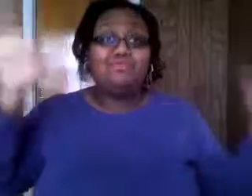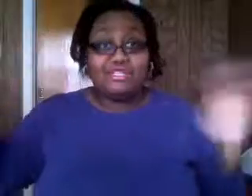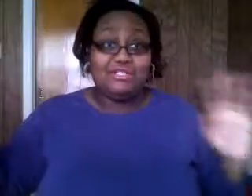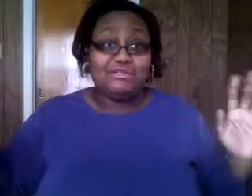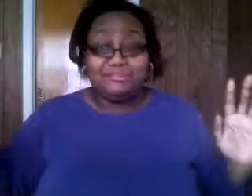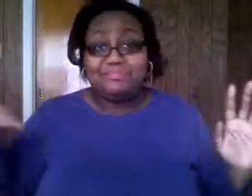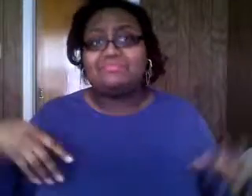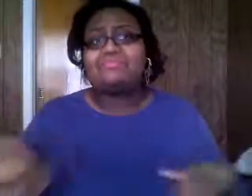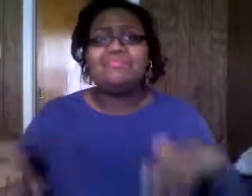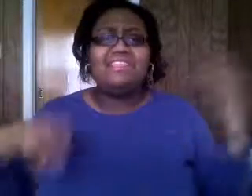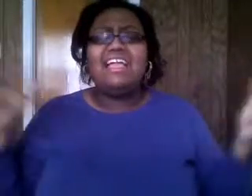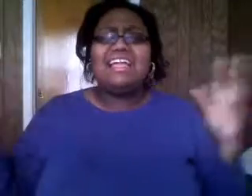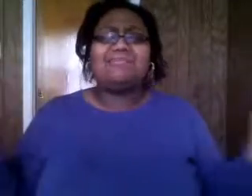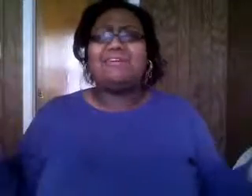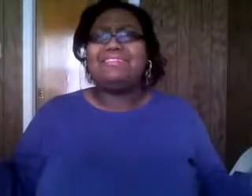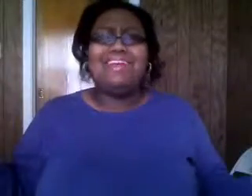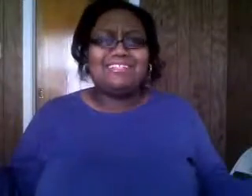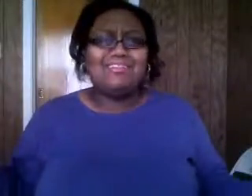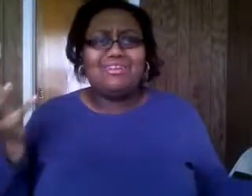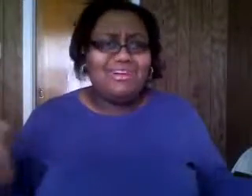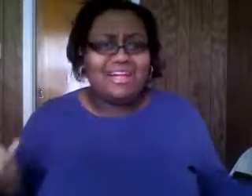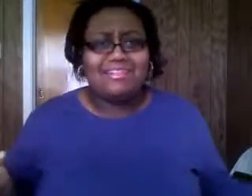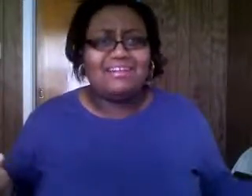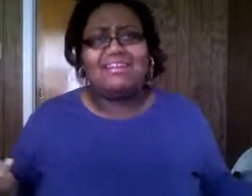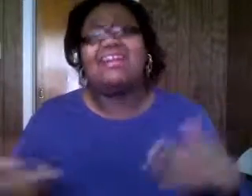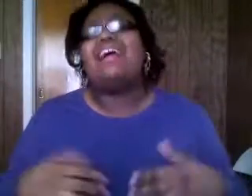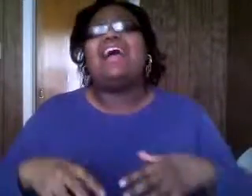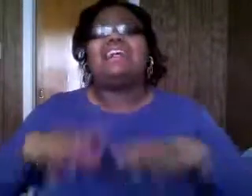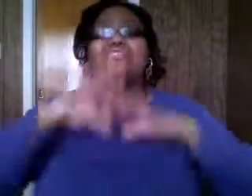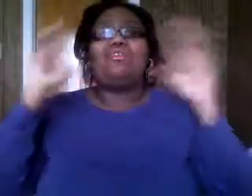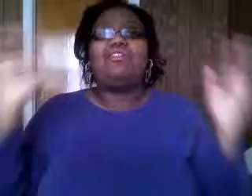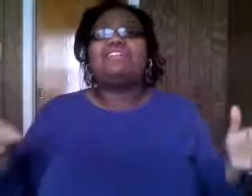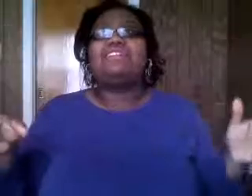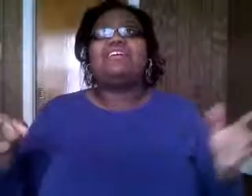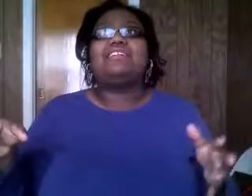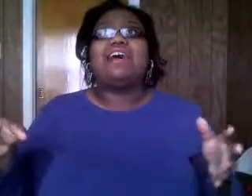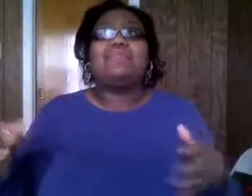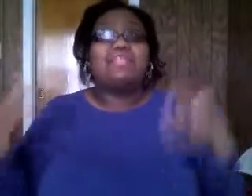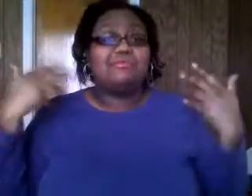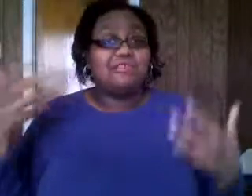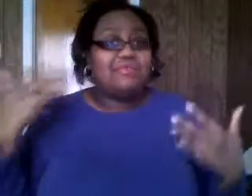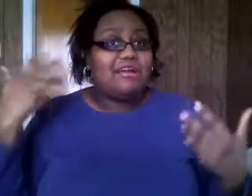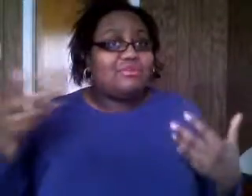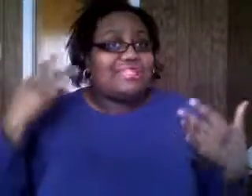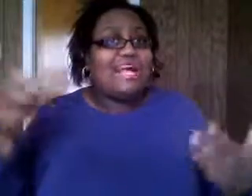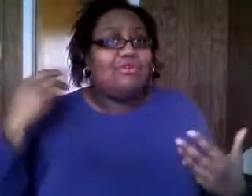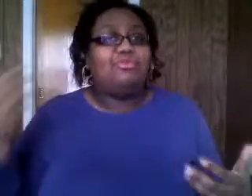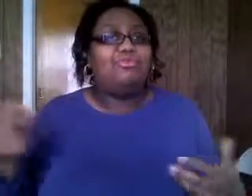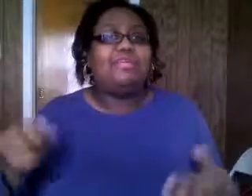windows and i'm like what the heck is going on out there and so all of a sudden i realized what they were i heard loud booming